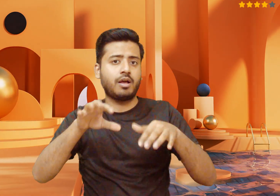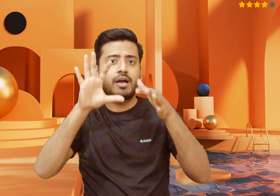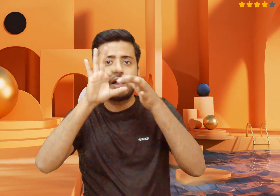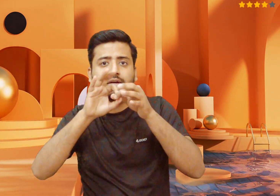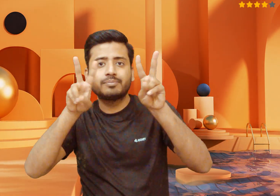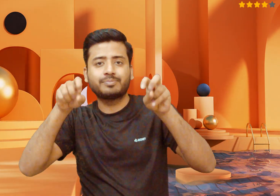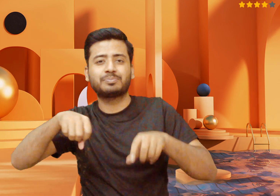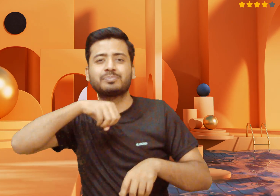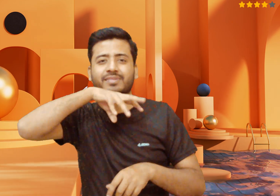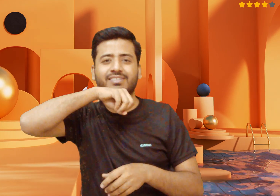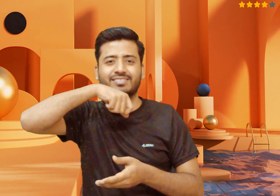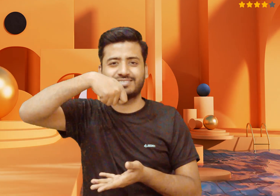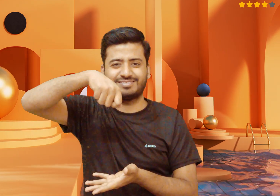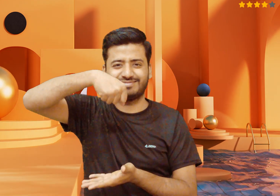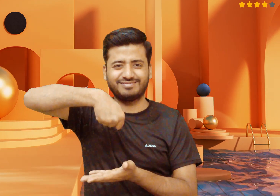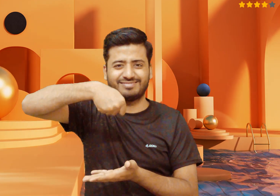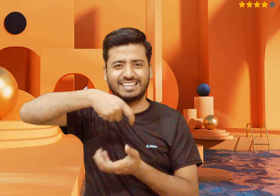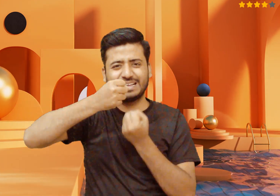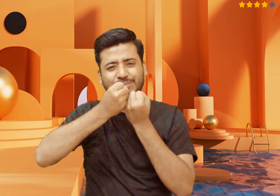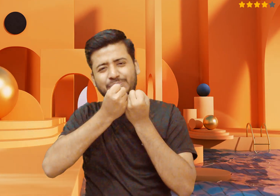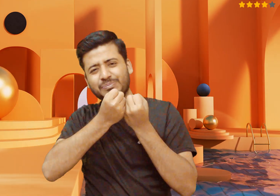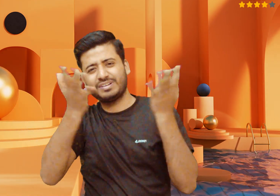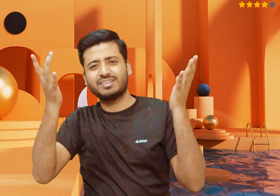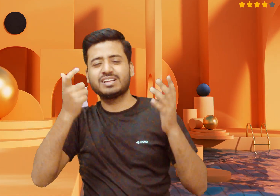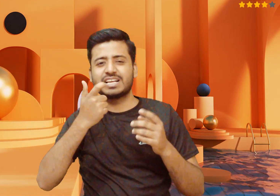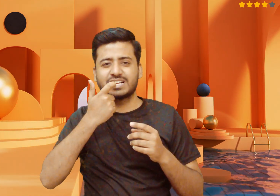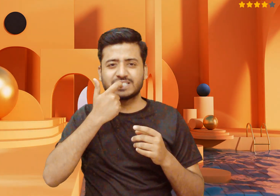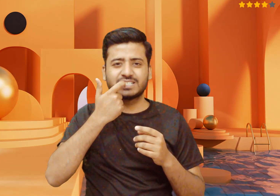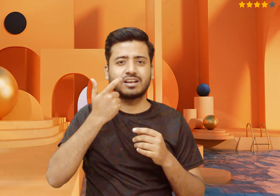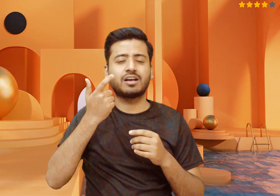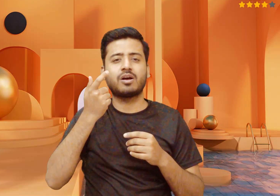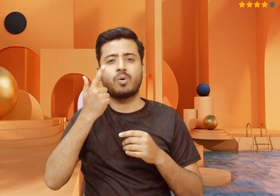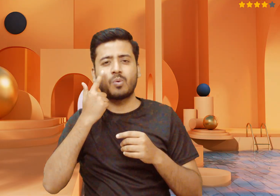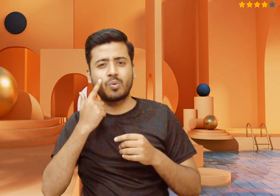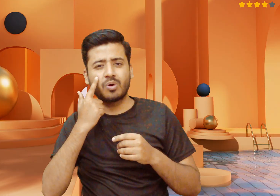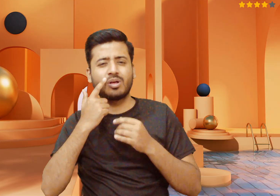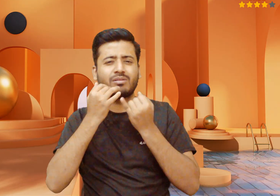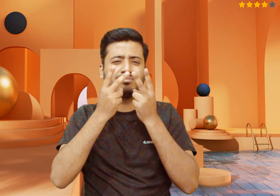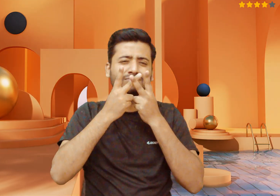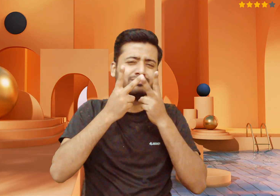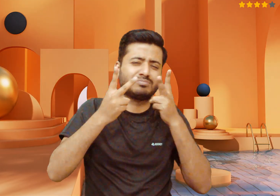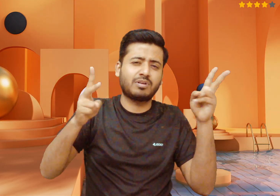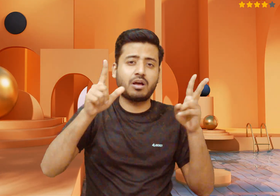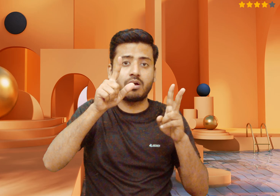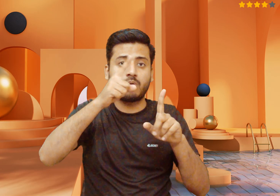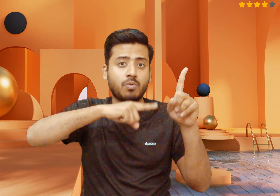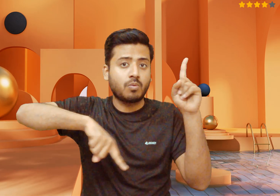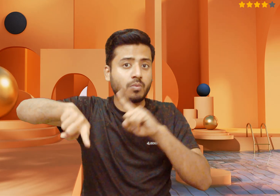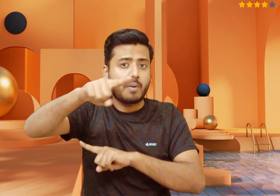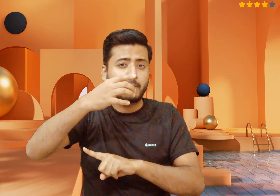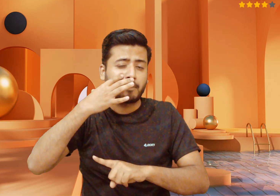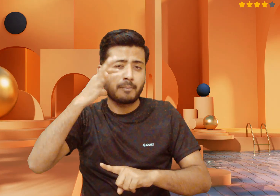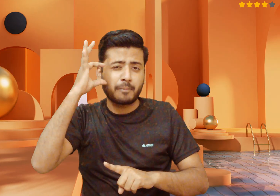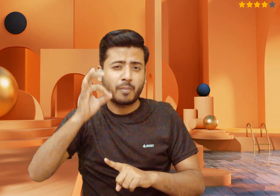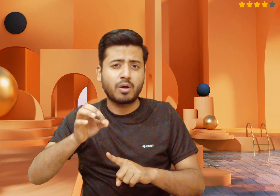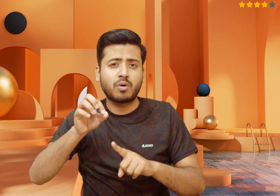are a major source of plastic pollution, ending up in landfills, incinerators, oceans, and rivers. Slow